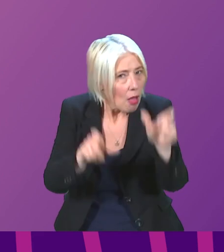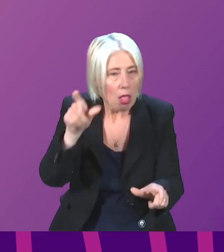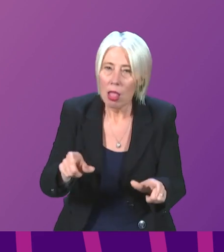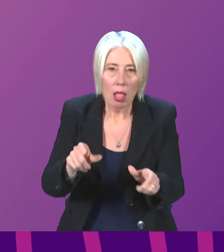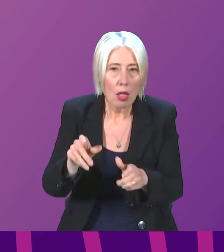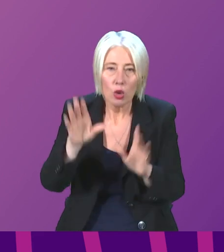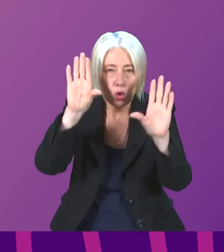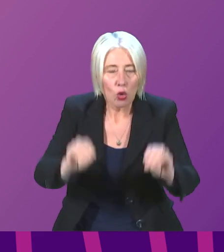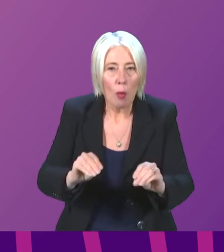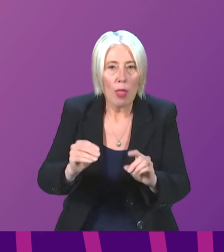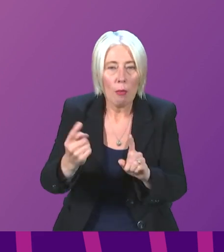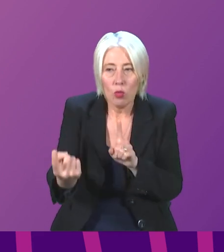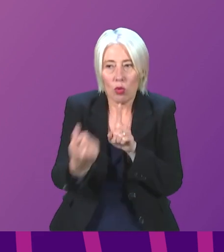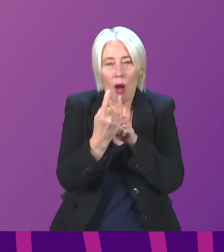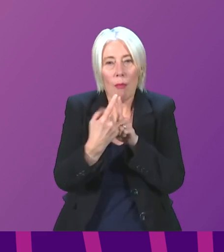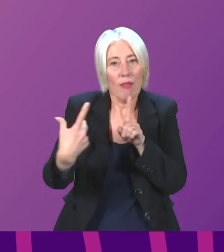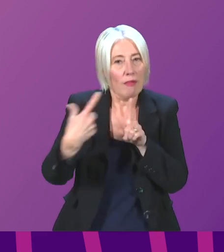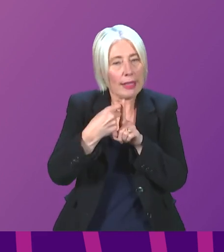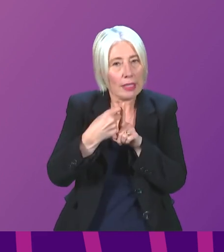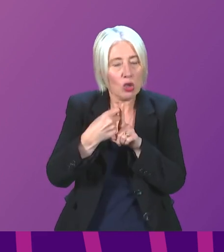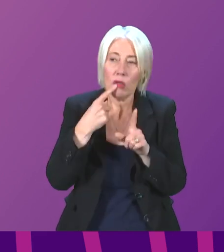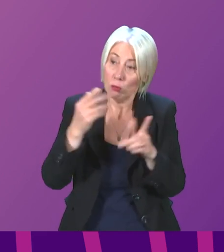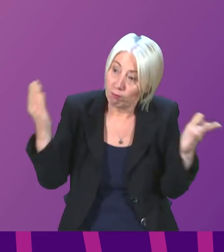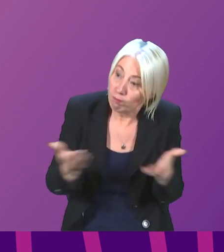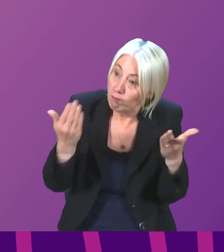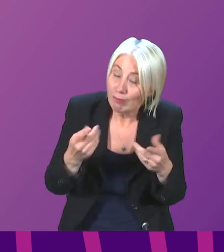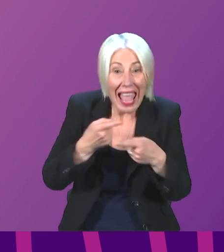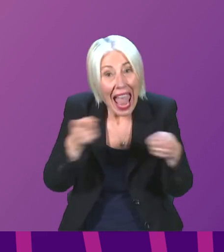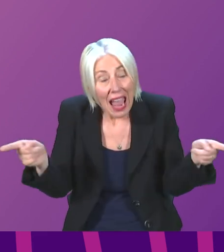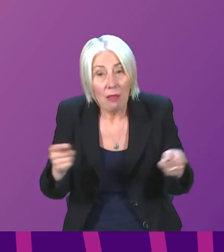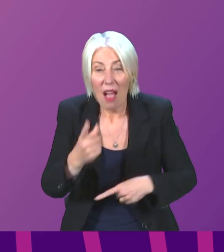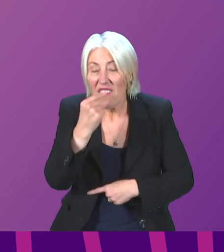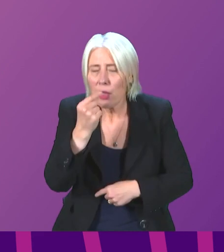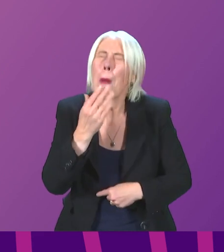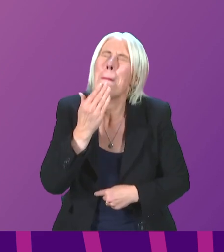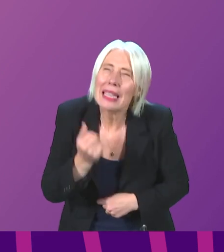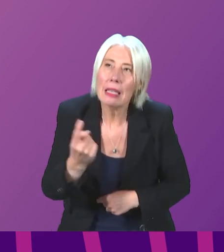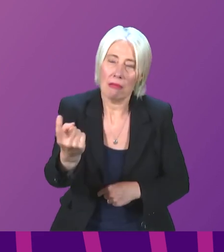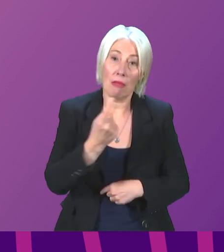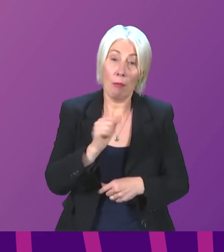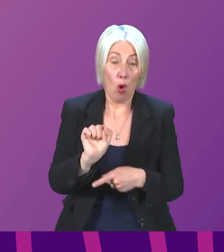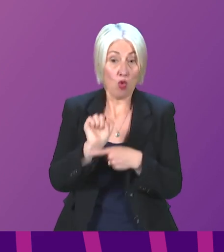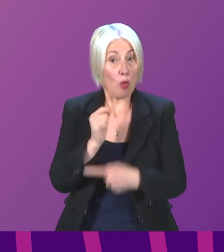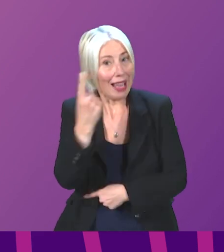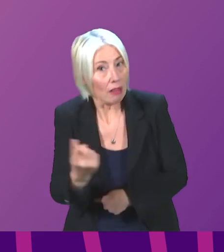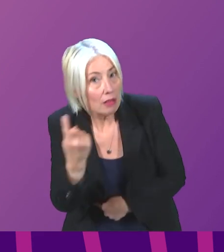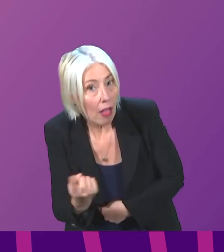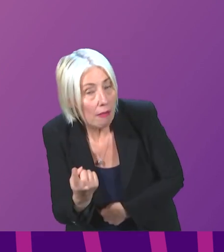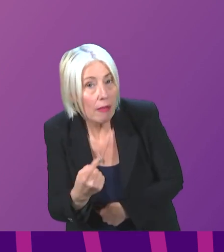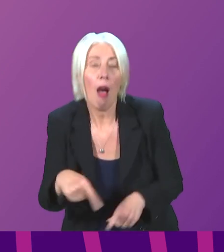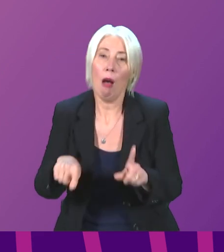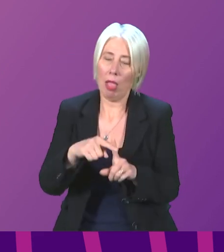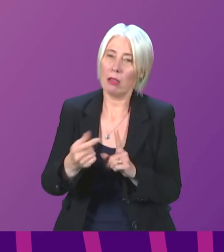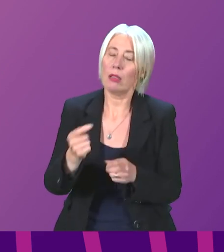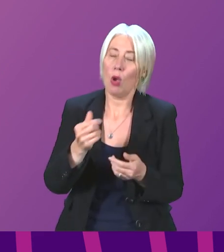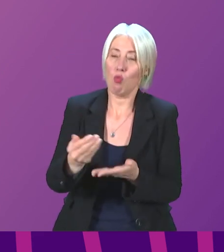for the vaccination. And again, I would urge anybody who's eligible to please come forward to protect yourself, but also to protect